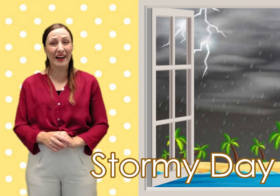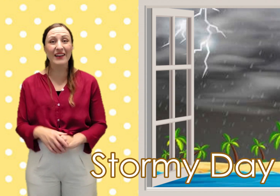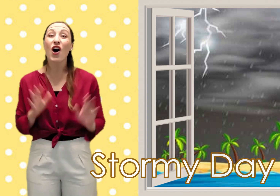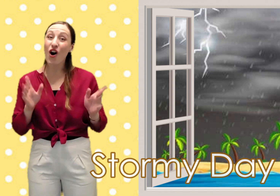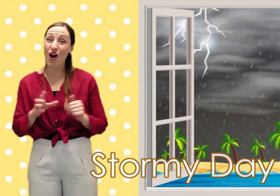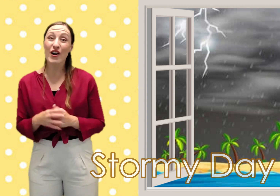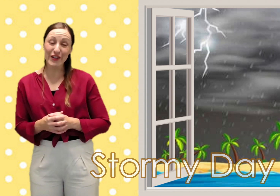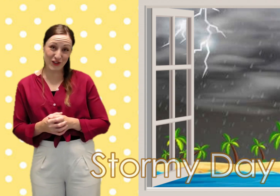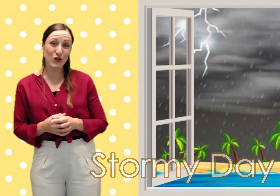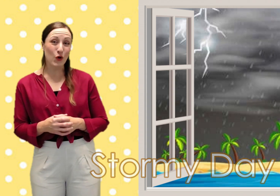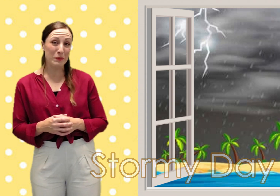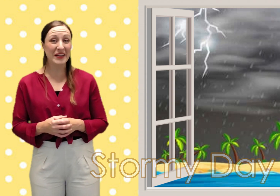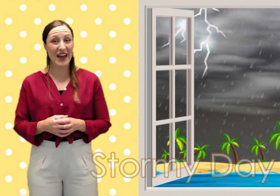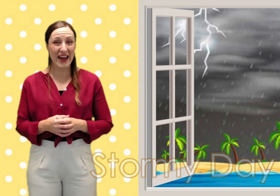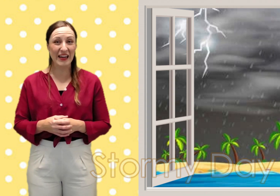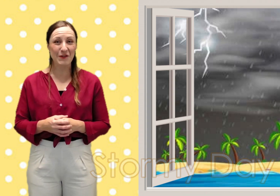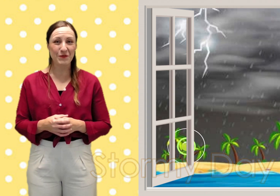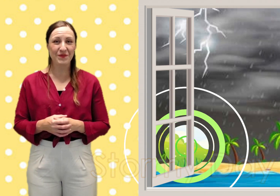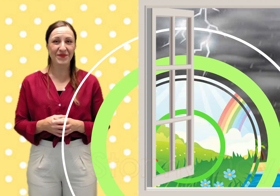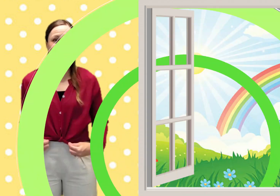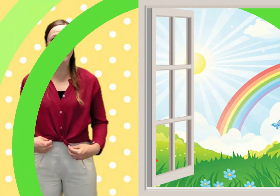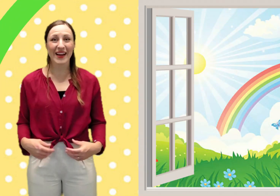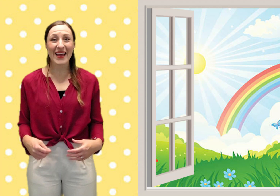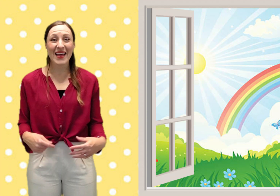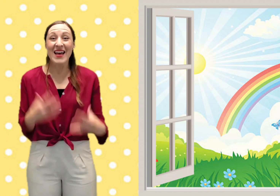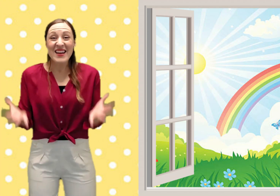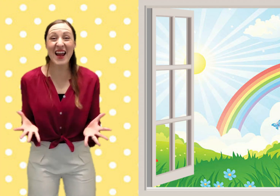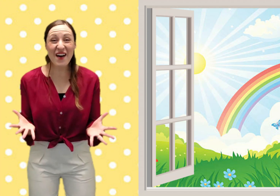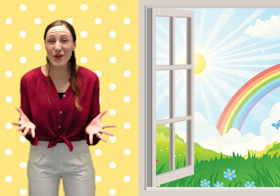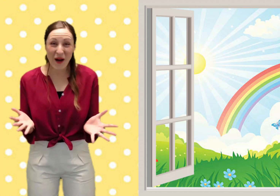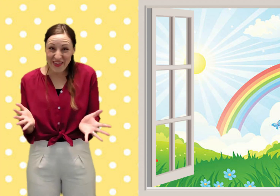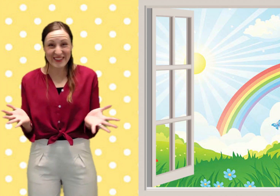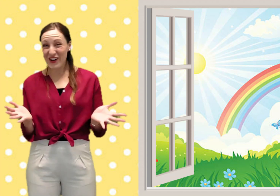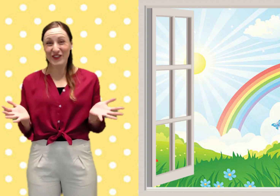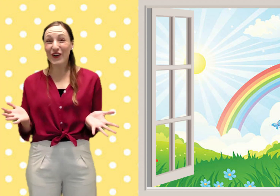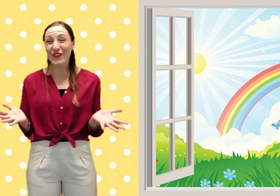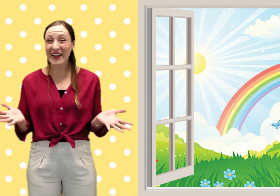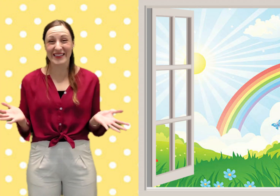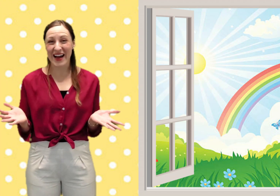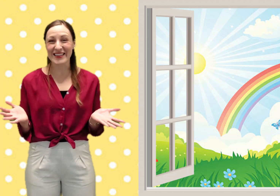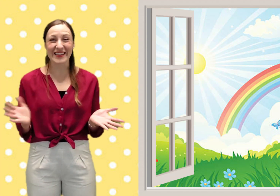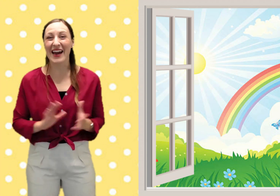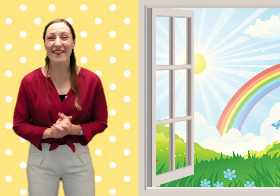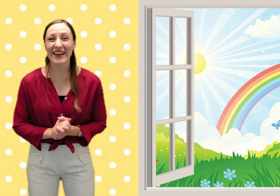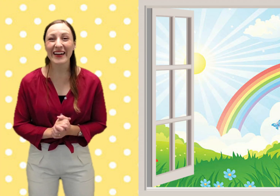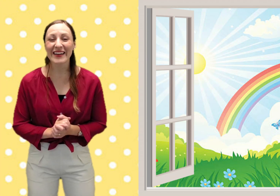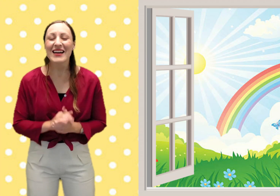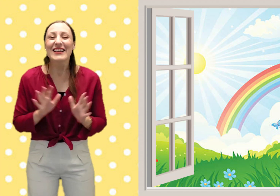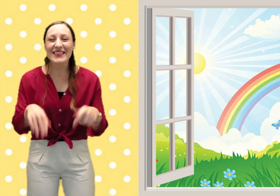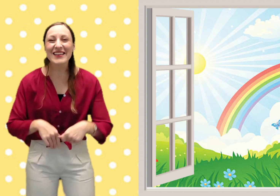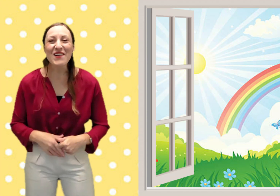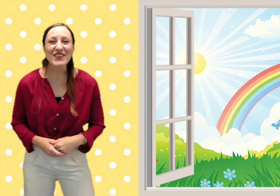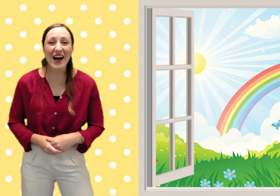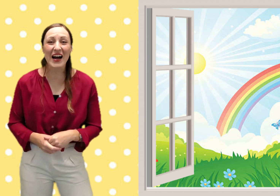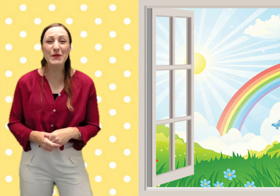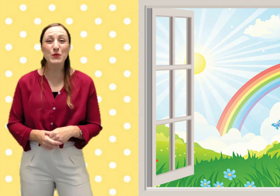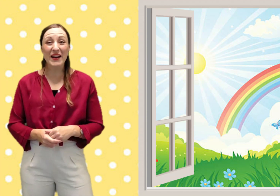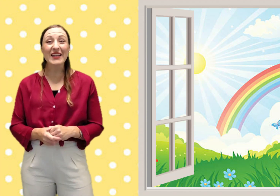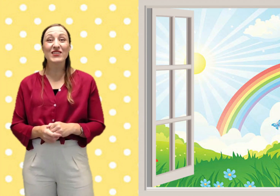on a stormy day now the weather's not always that scary sometimes when it